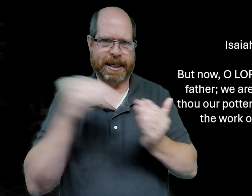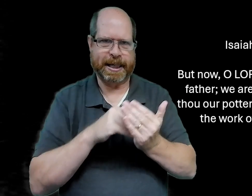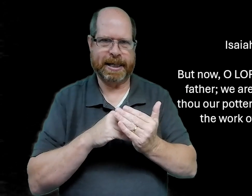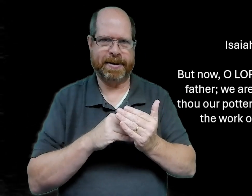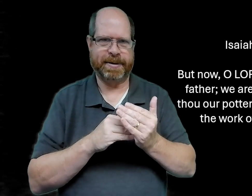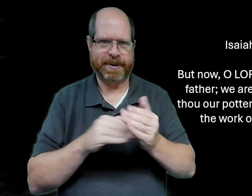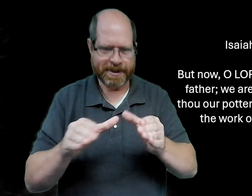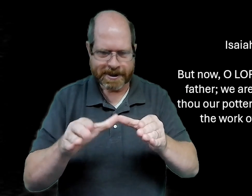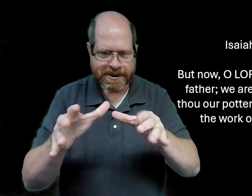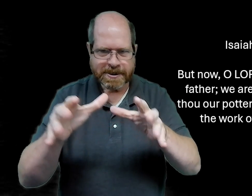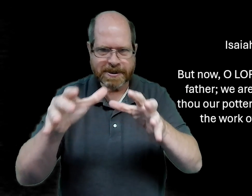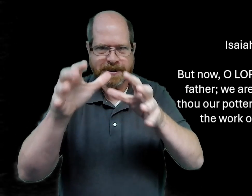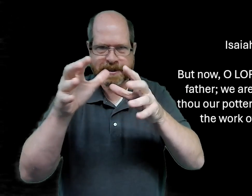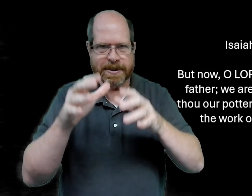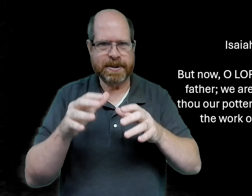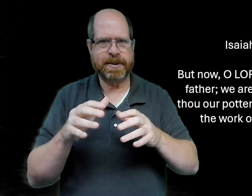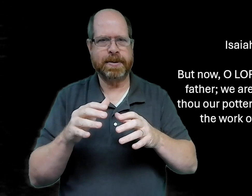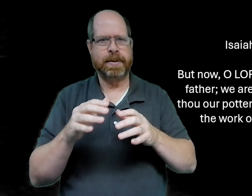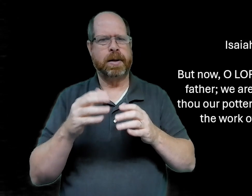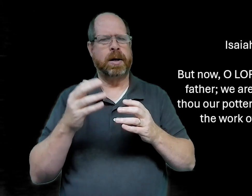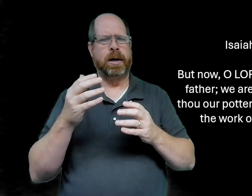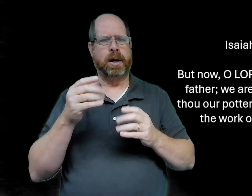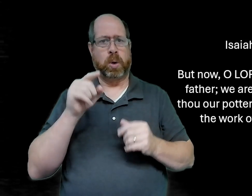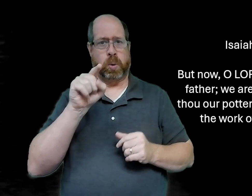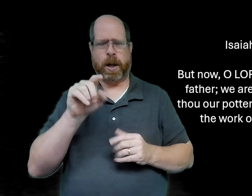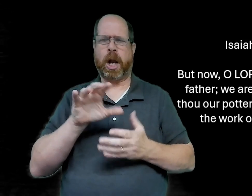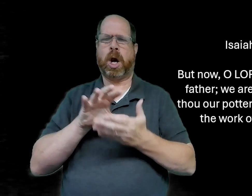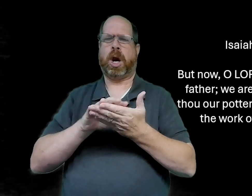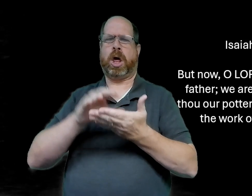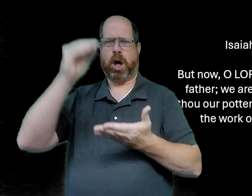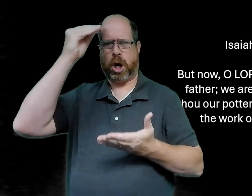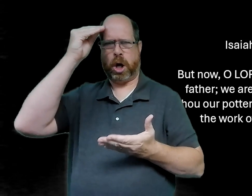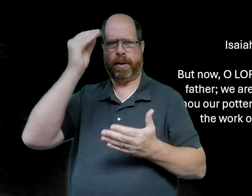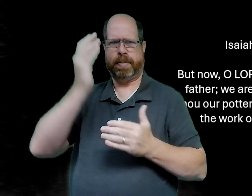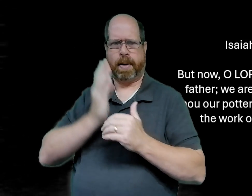but god will keep trying again and again to build you the proper way